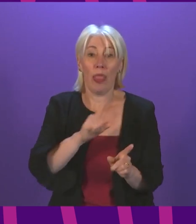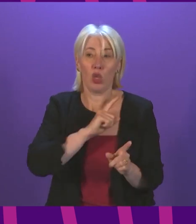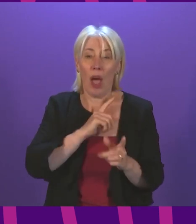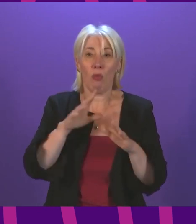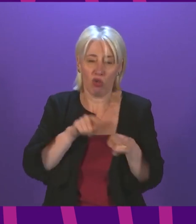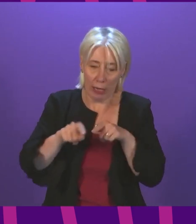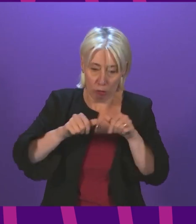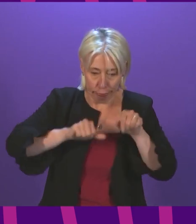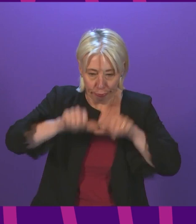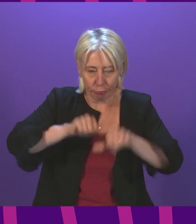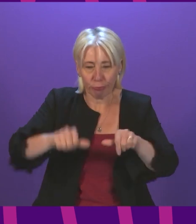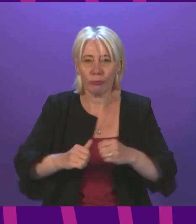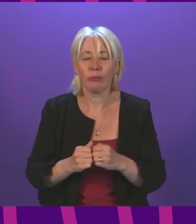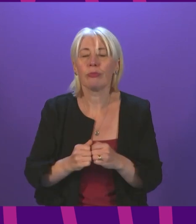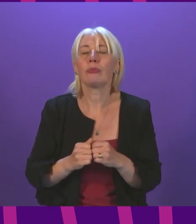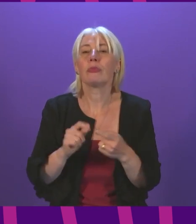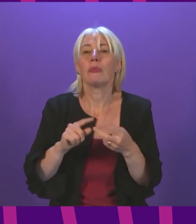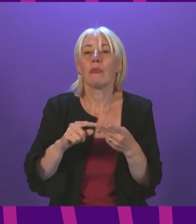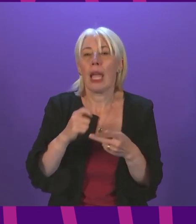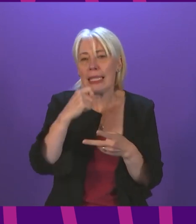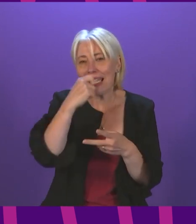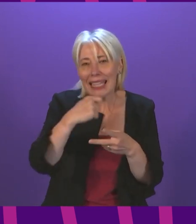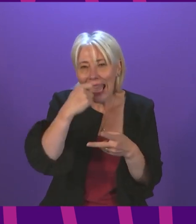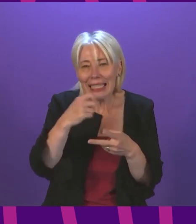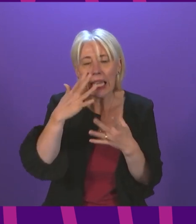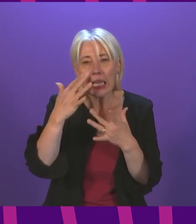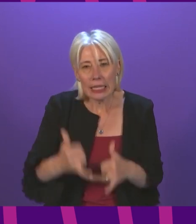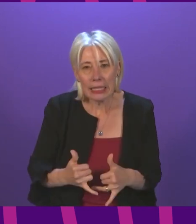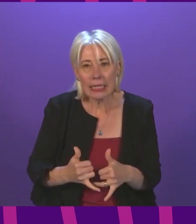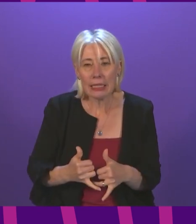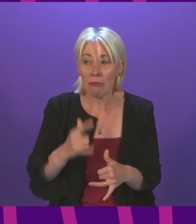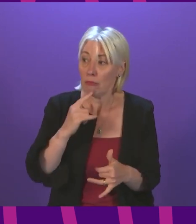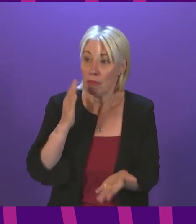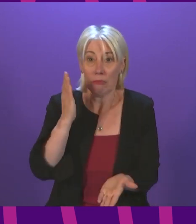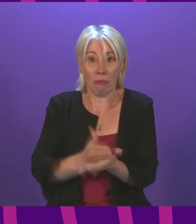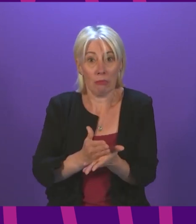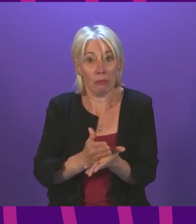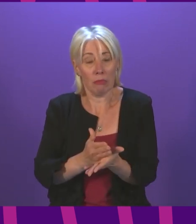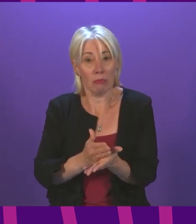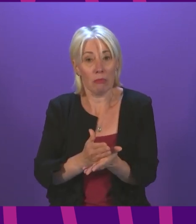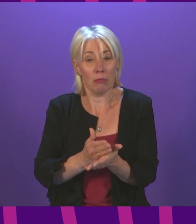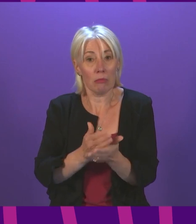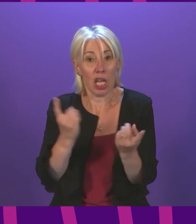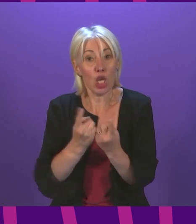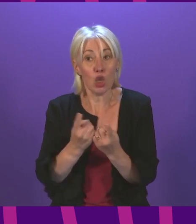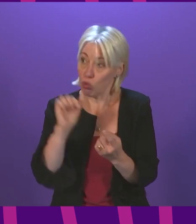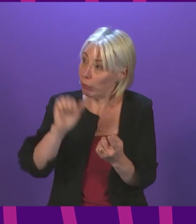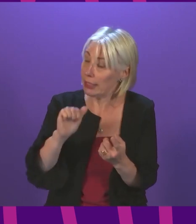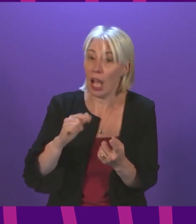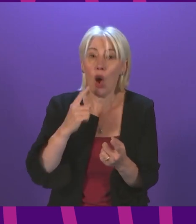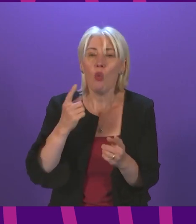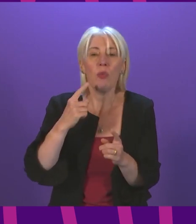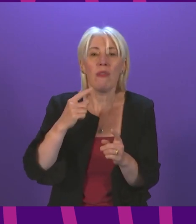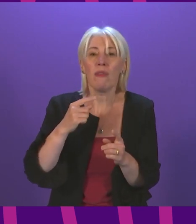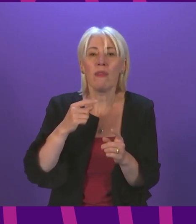in place on the issue of testing this is and I've always said it is a legitimate issue to raise we have not ruled